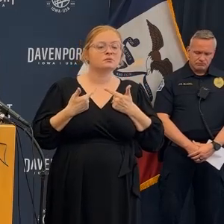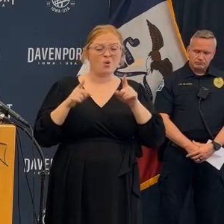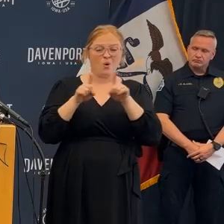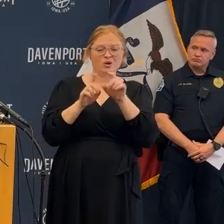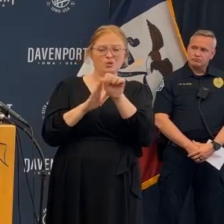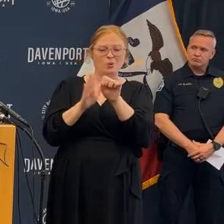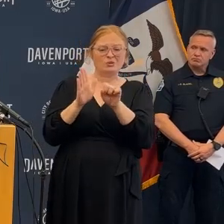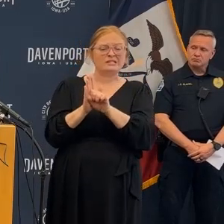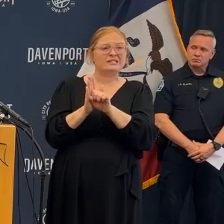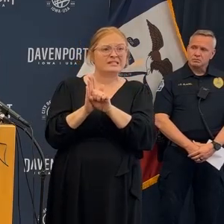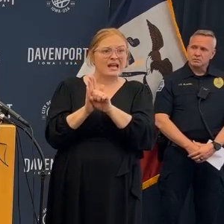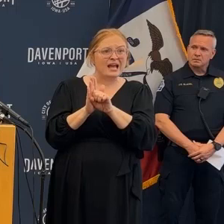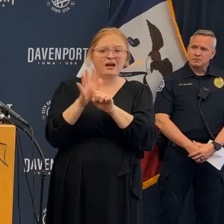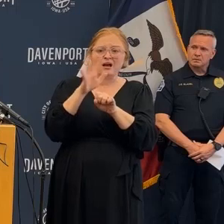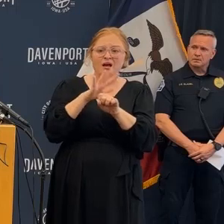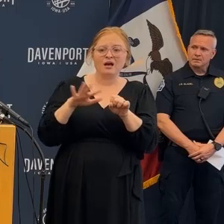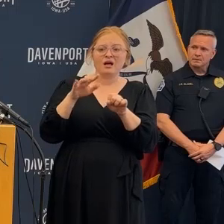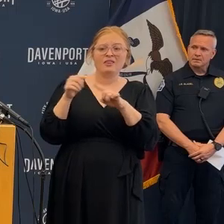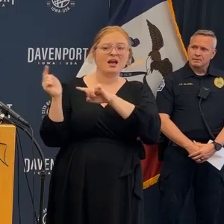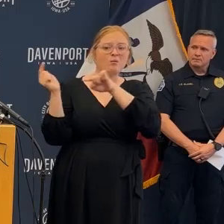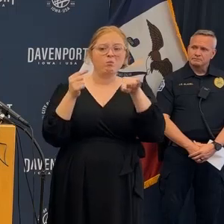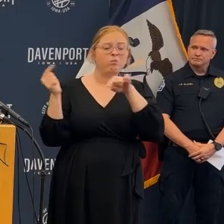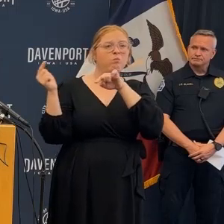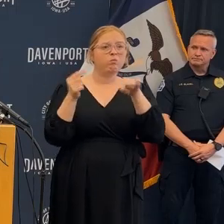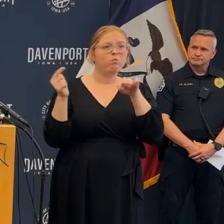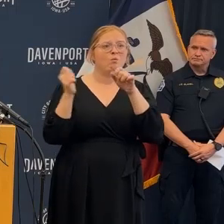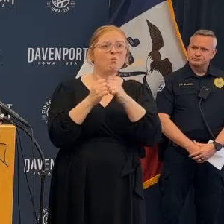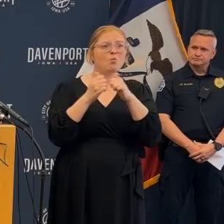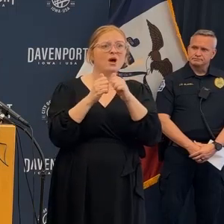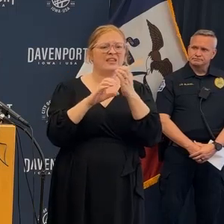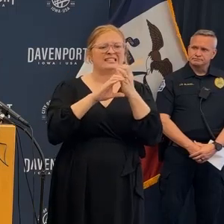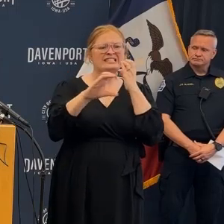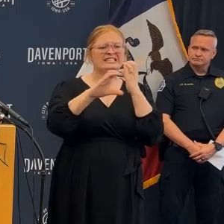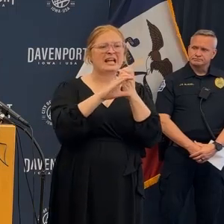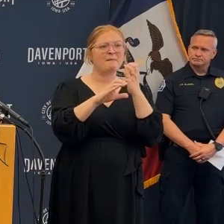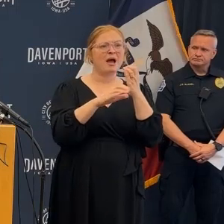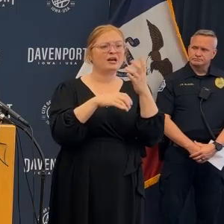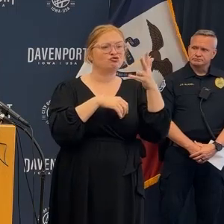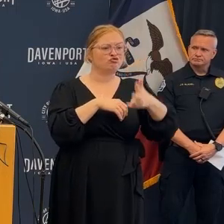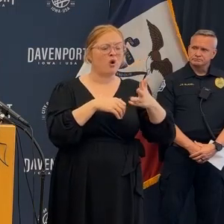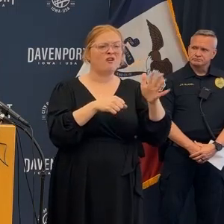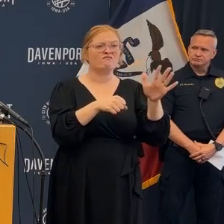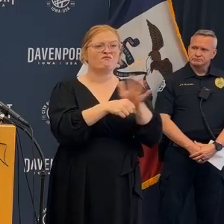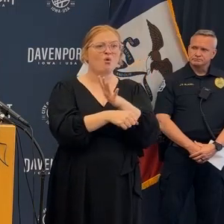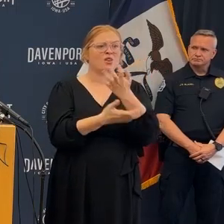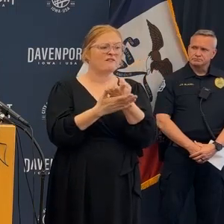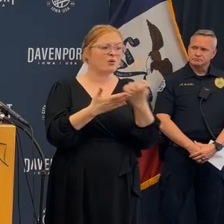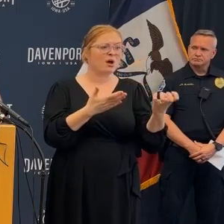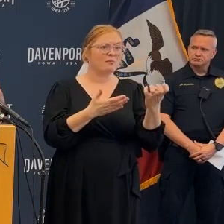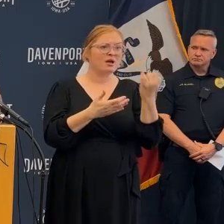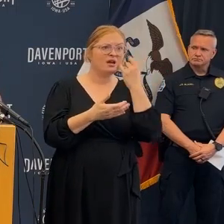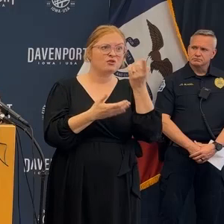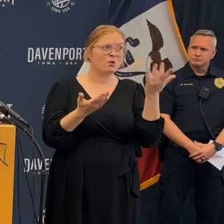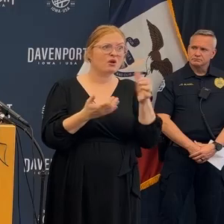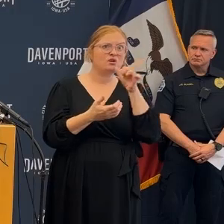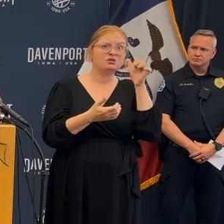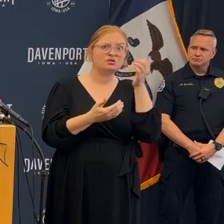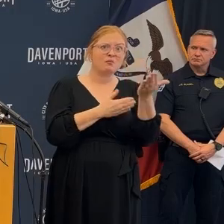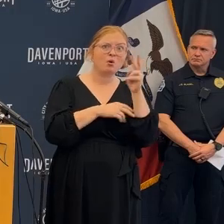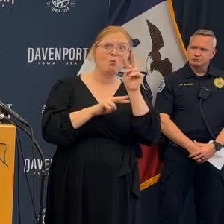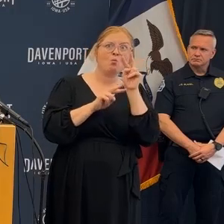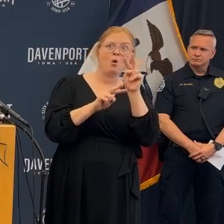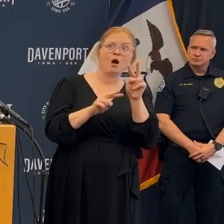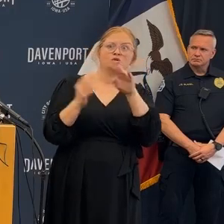multiple people going in multiple teams and you heard the talk about the state folks mobilizing